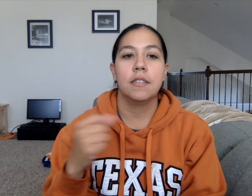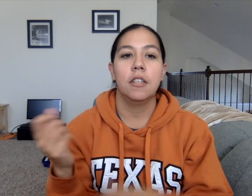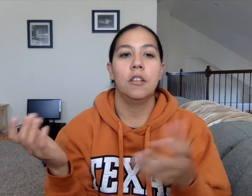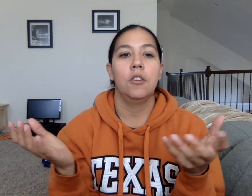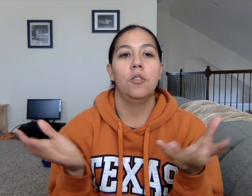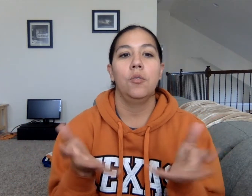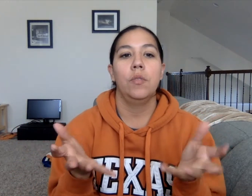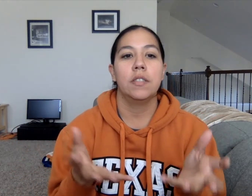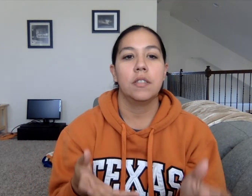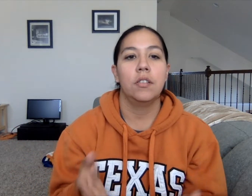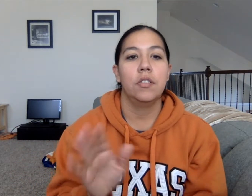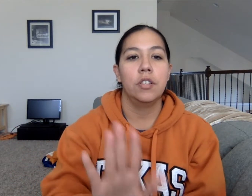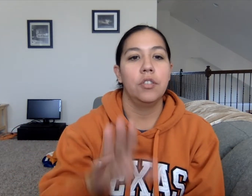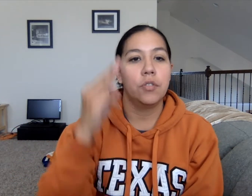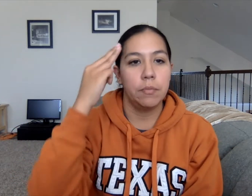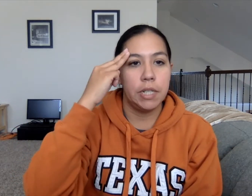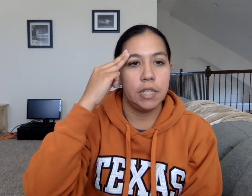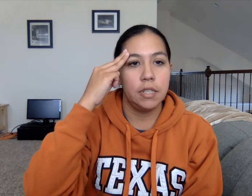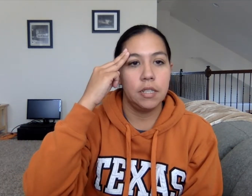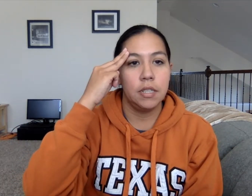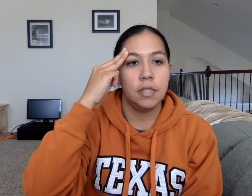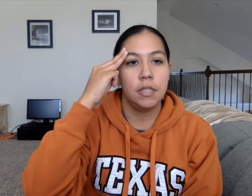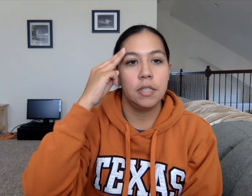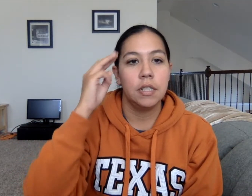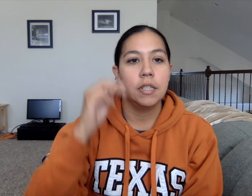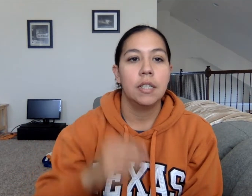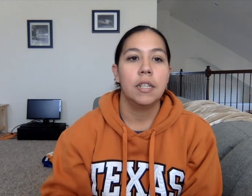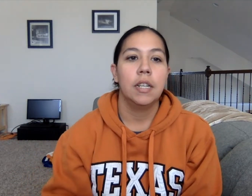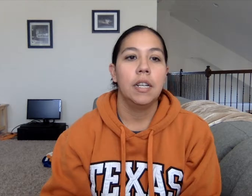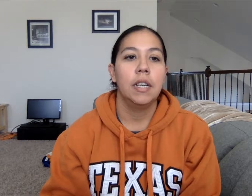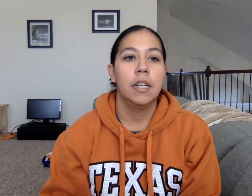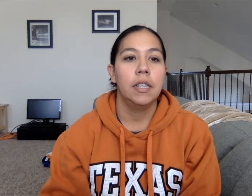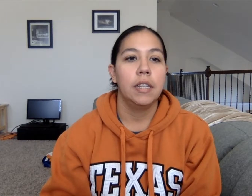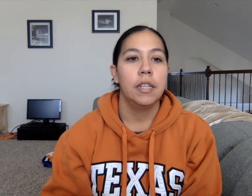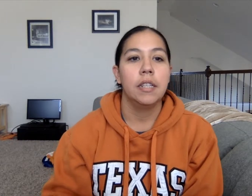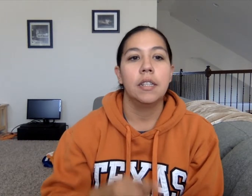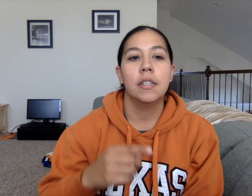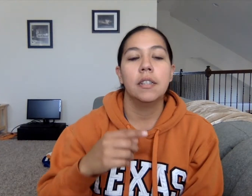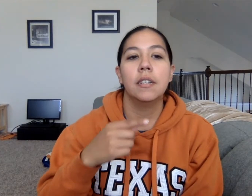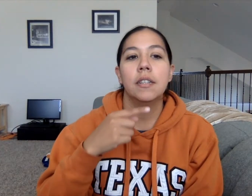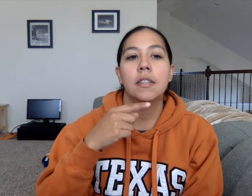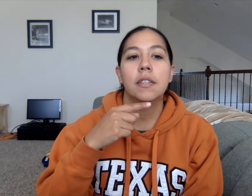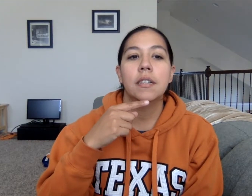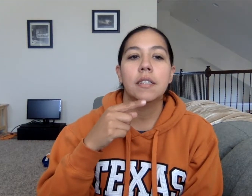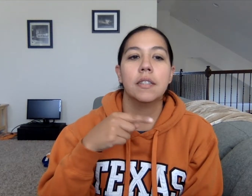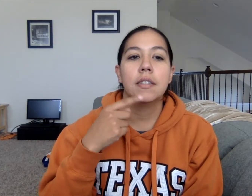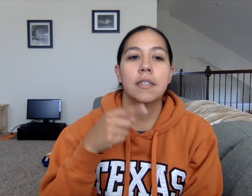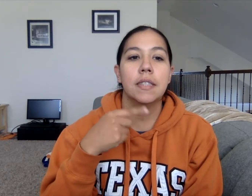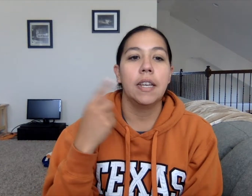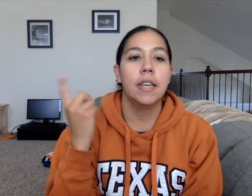gonna go our way.